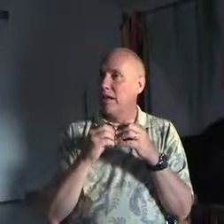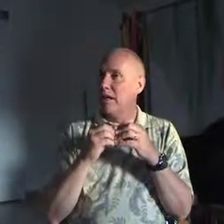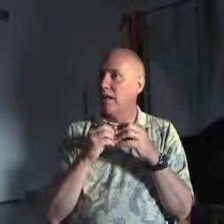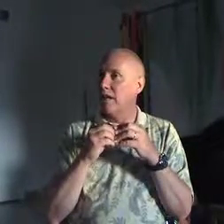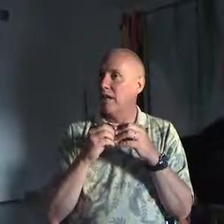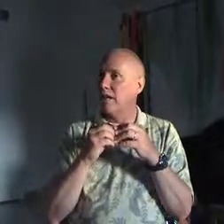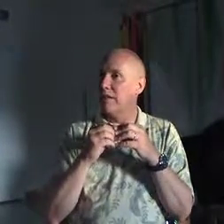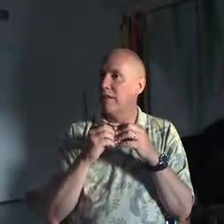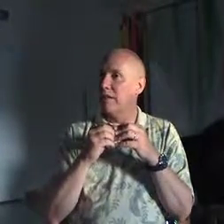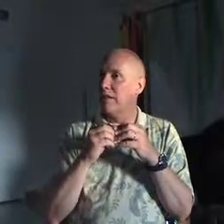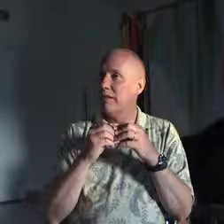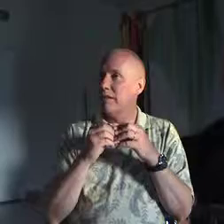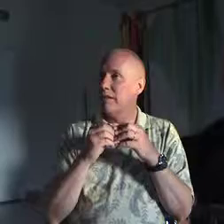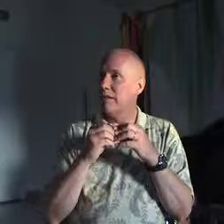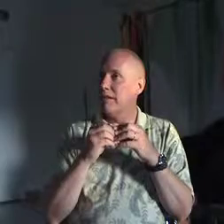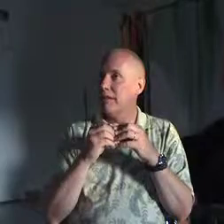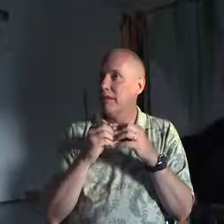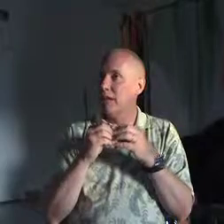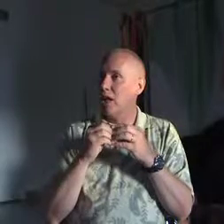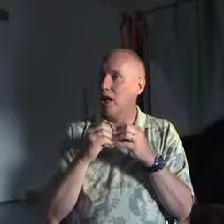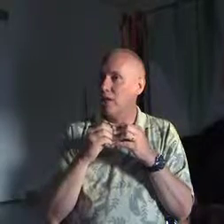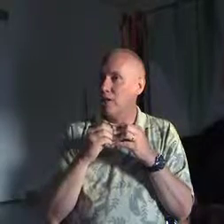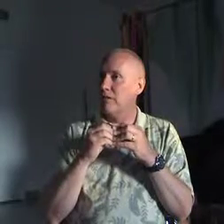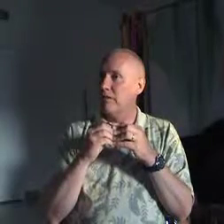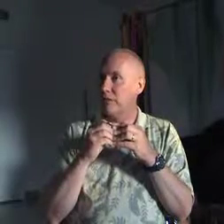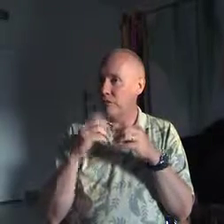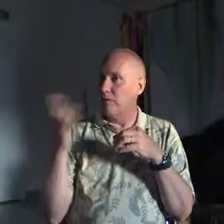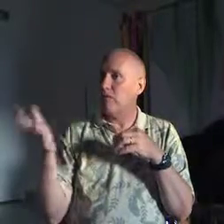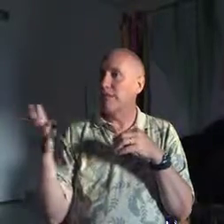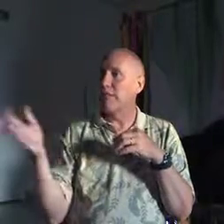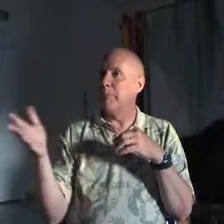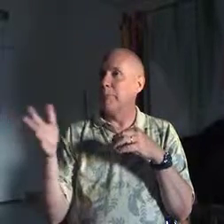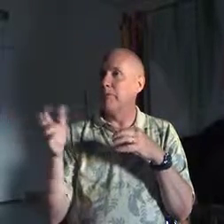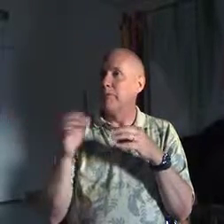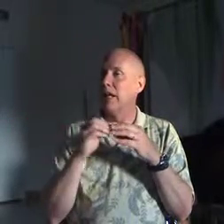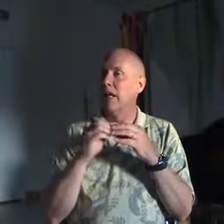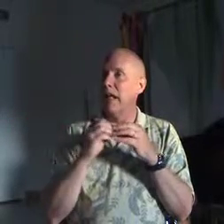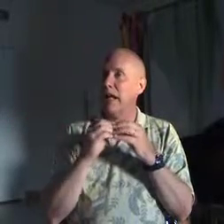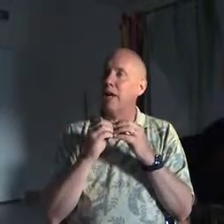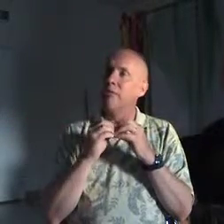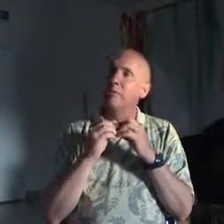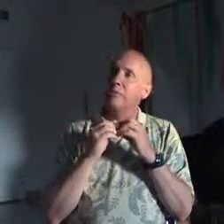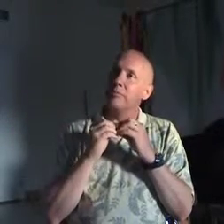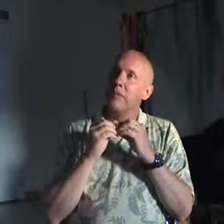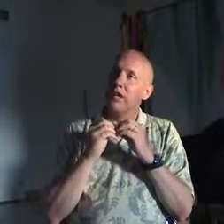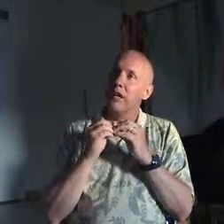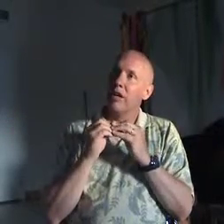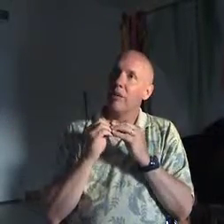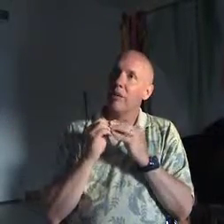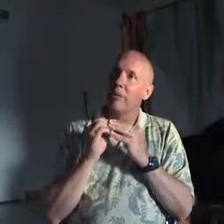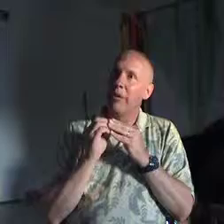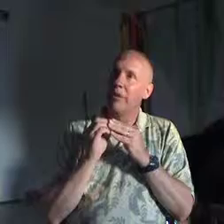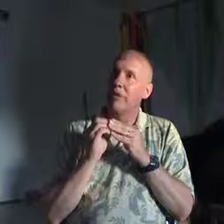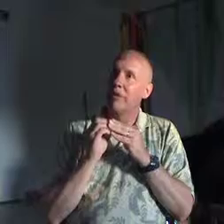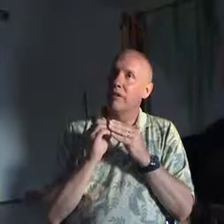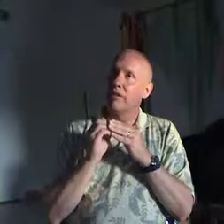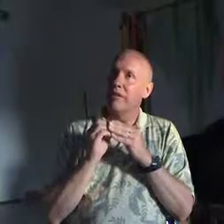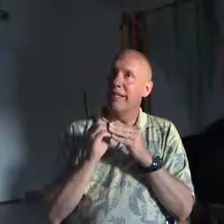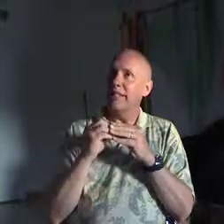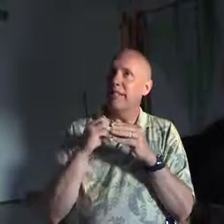What are they teaching? For example, about six